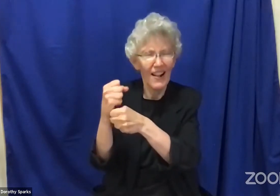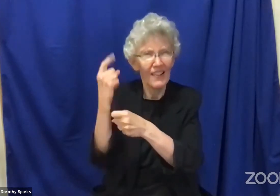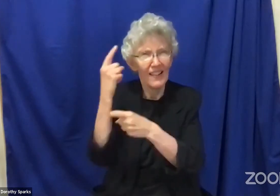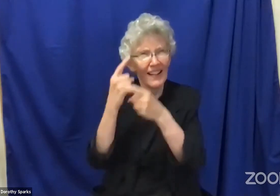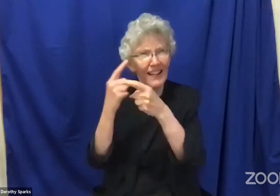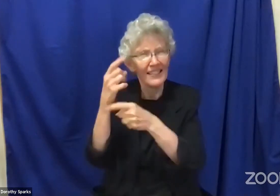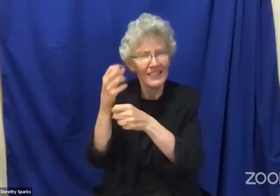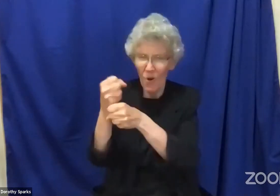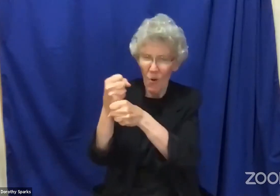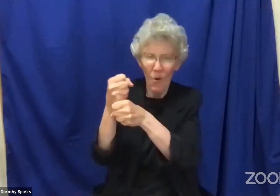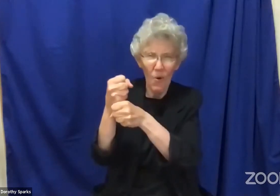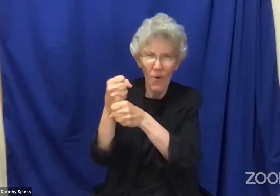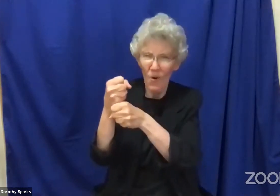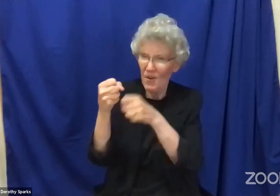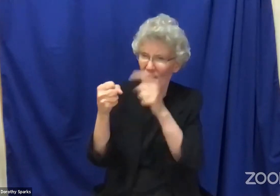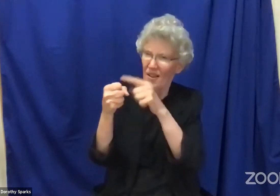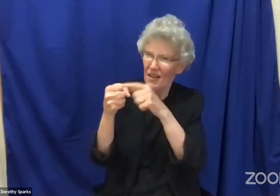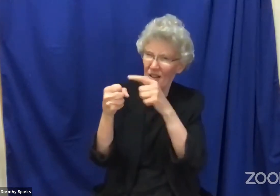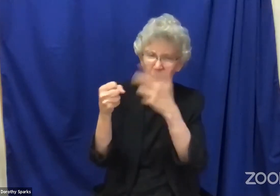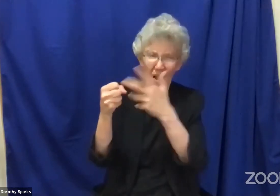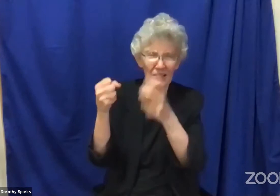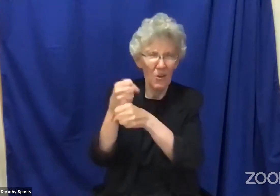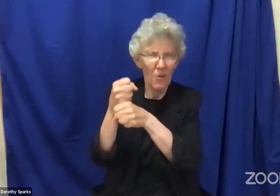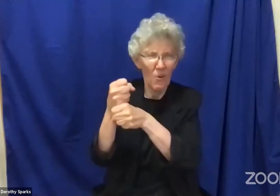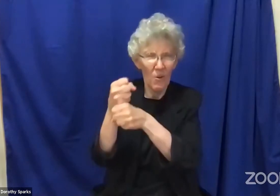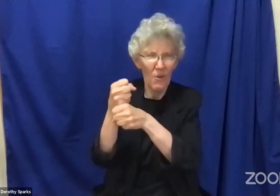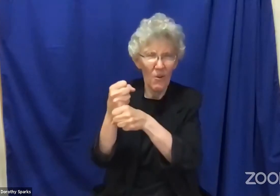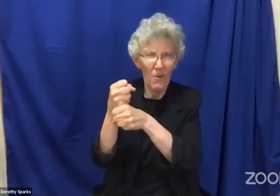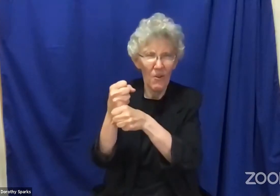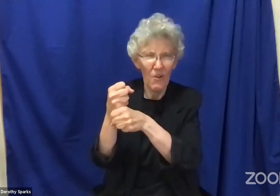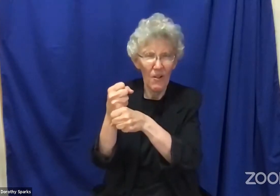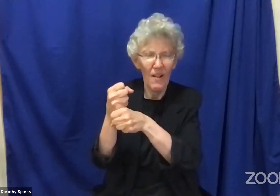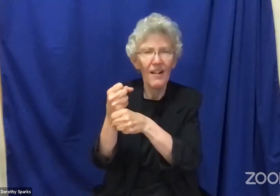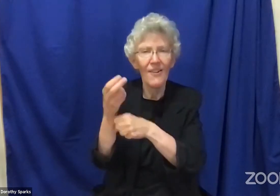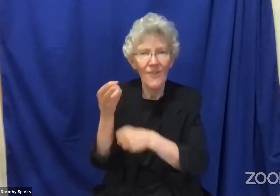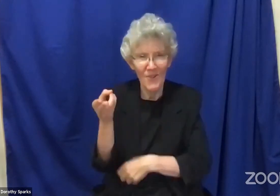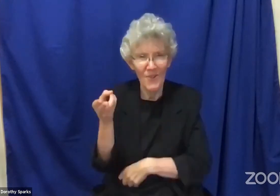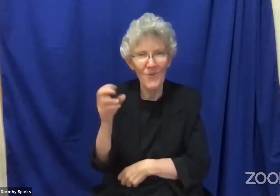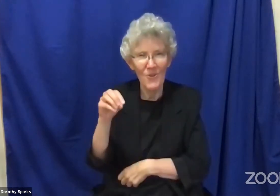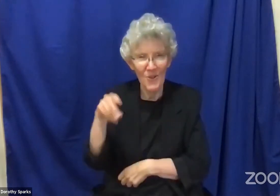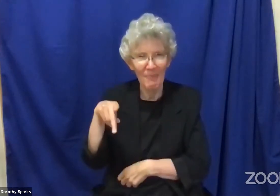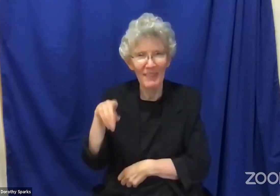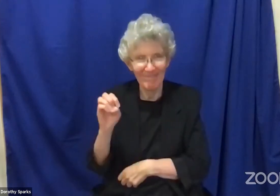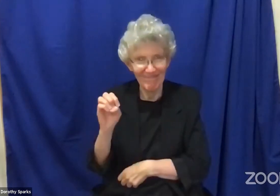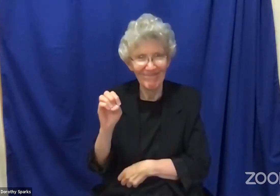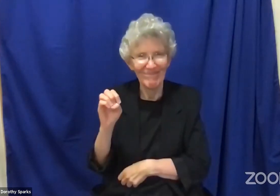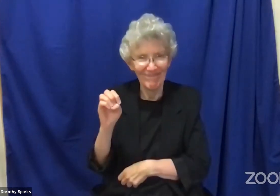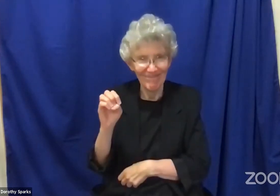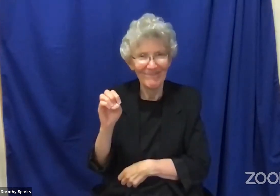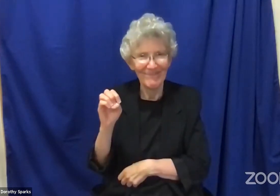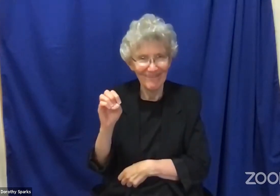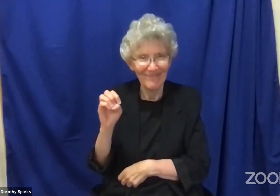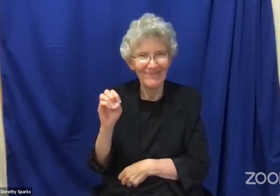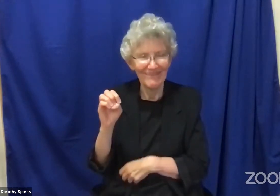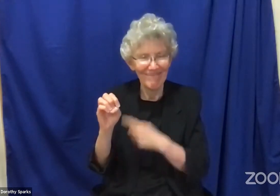hold on to hope after all of these years. And so I would like to talk about hope